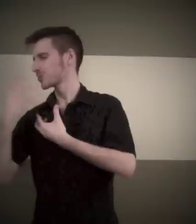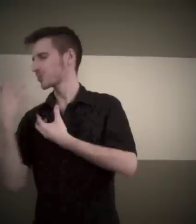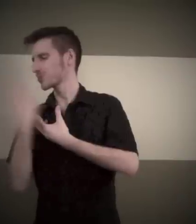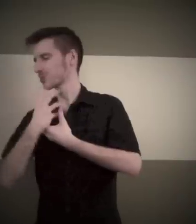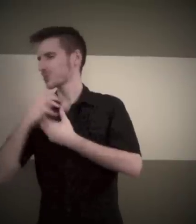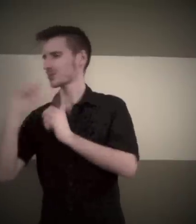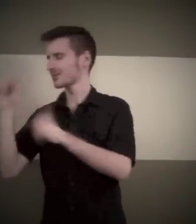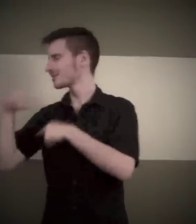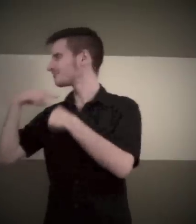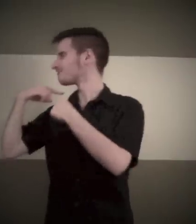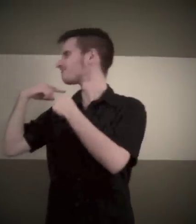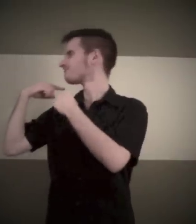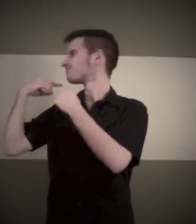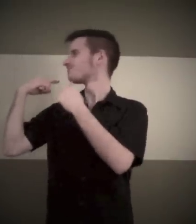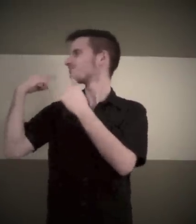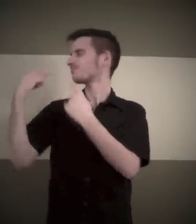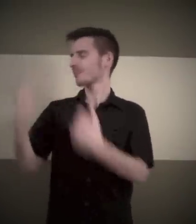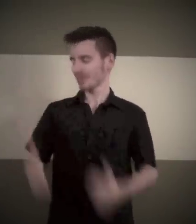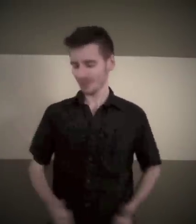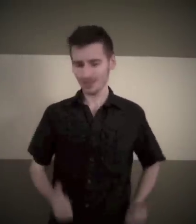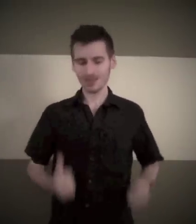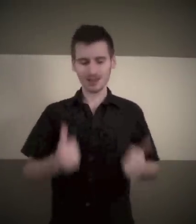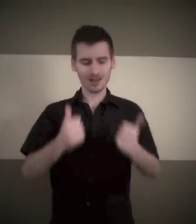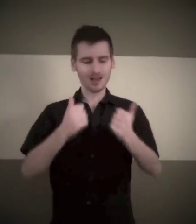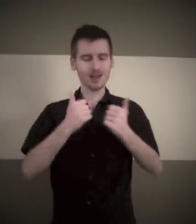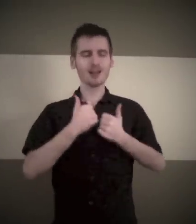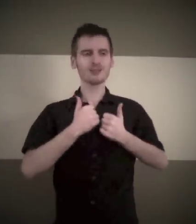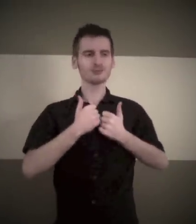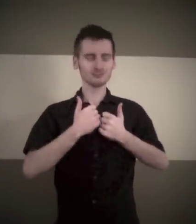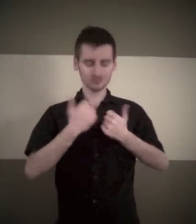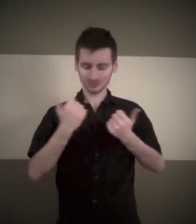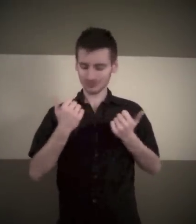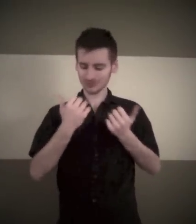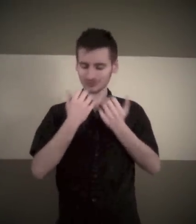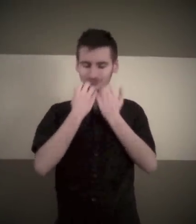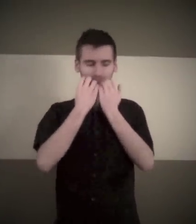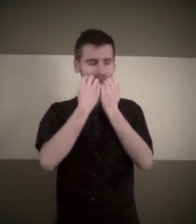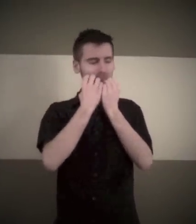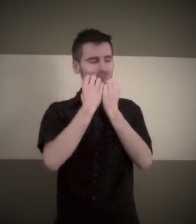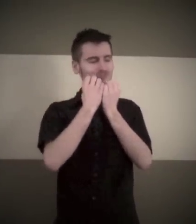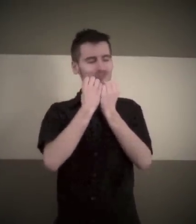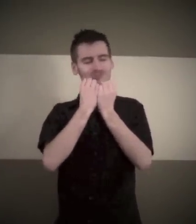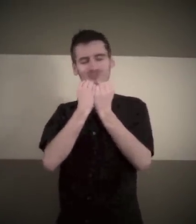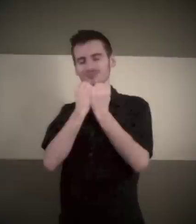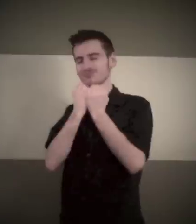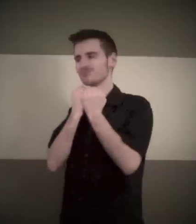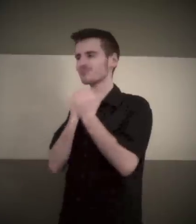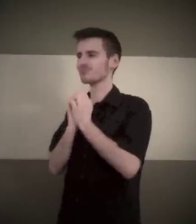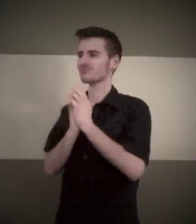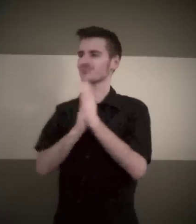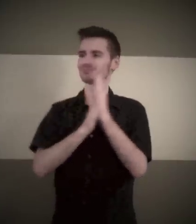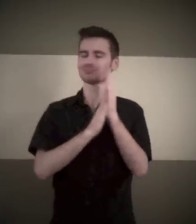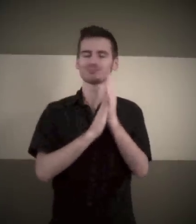I swear I lived